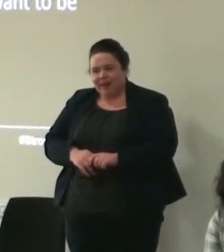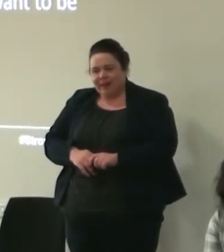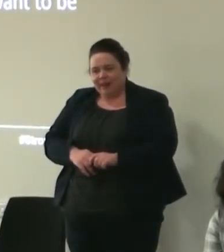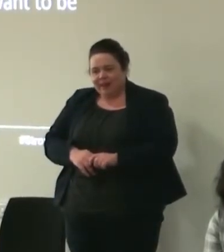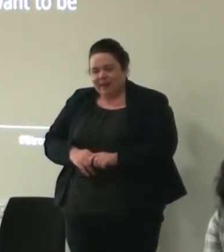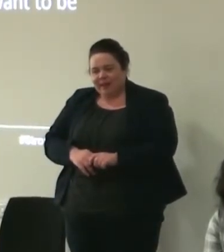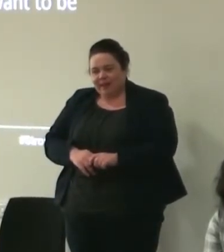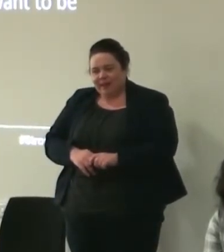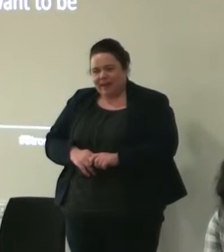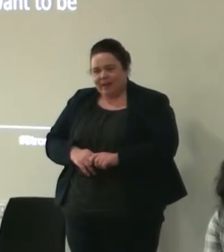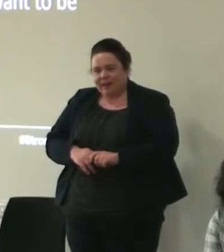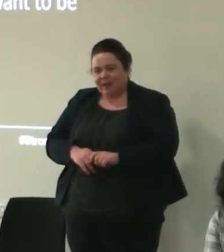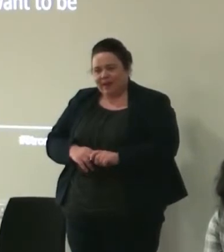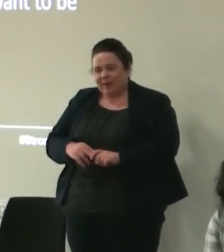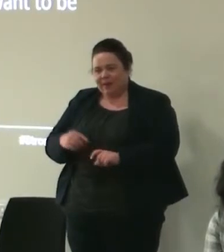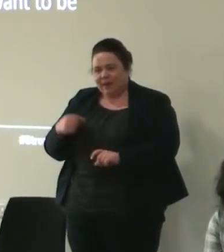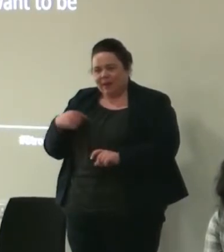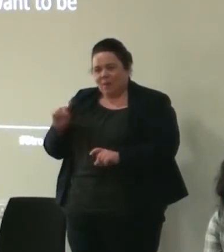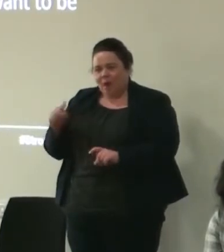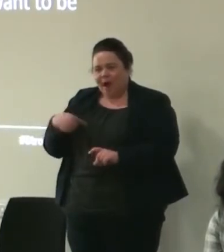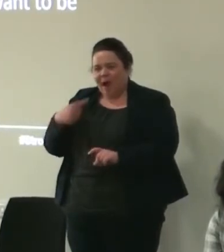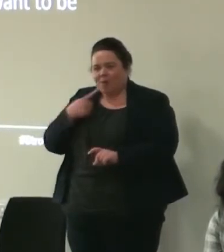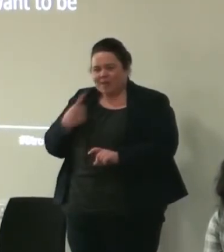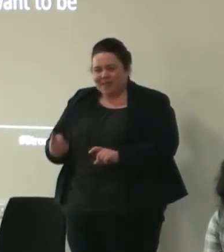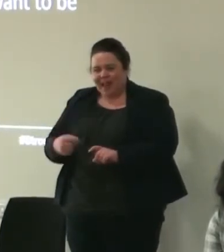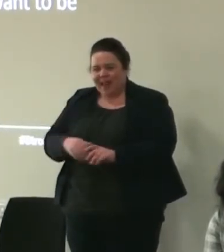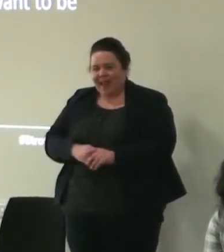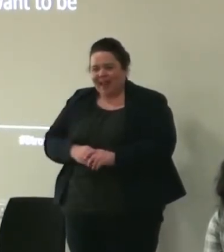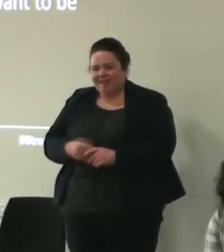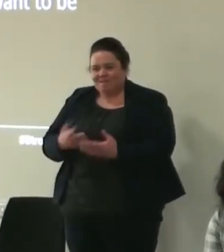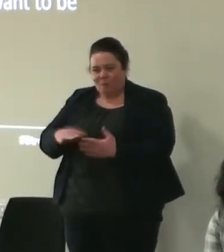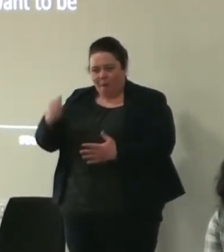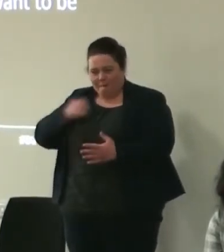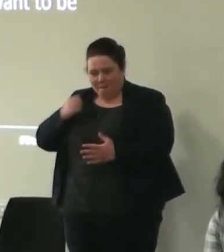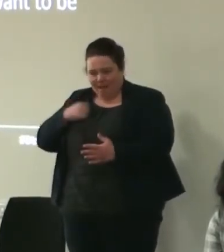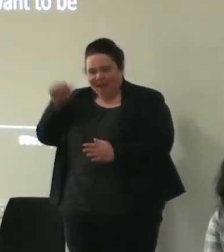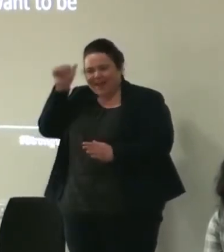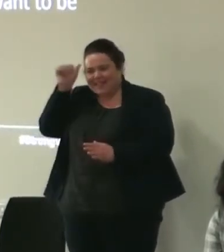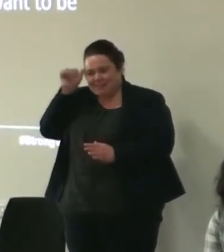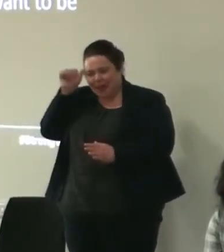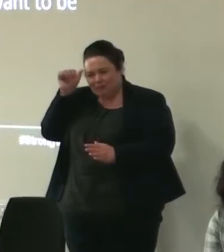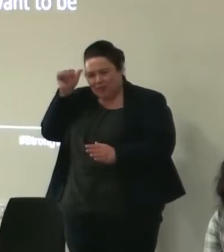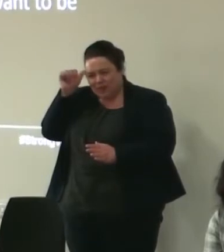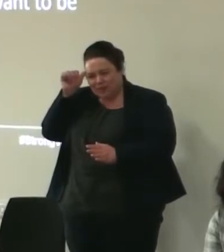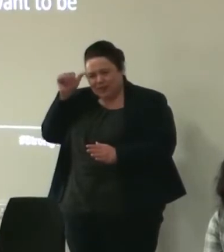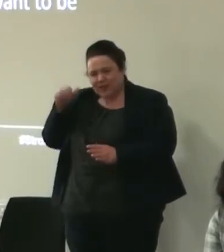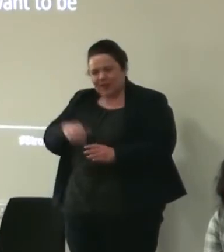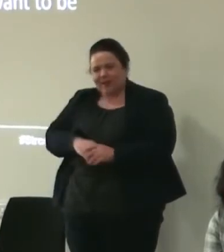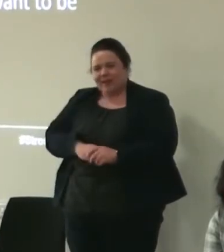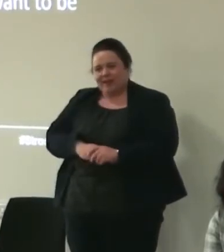I would say from my experience in other